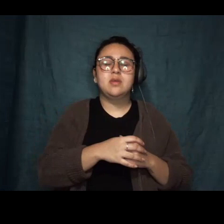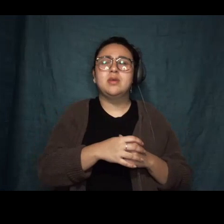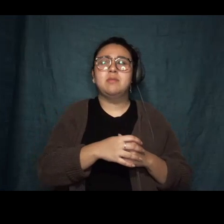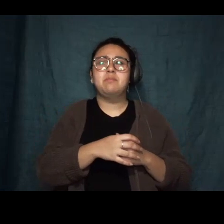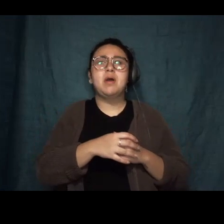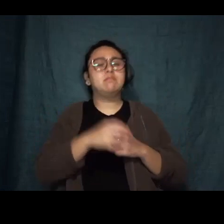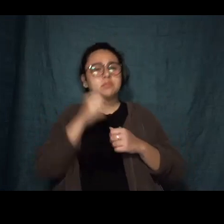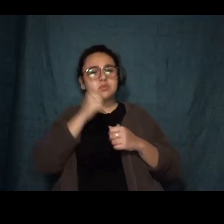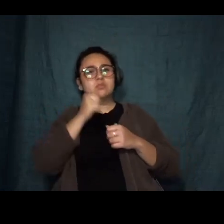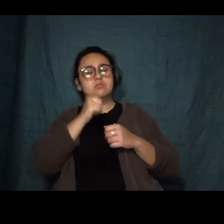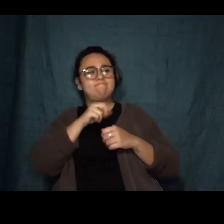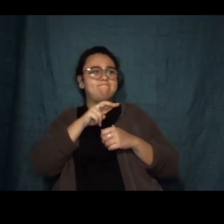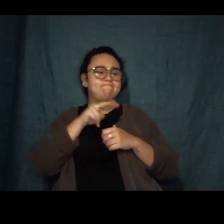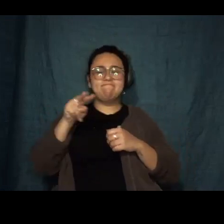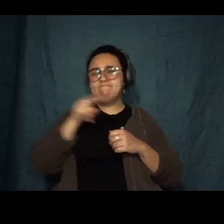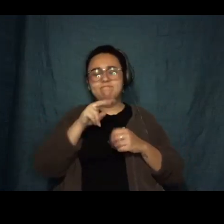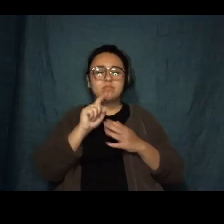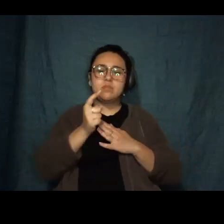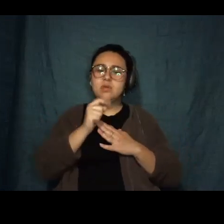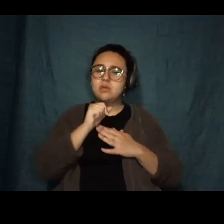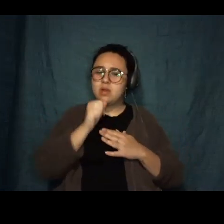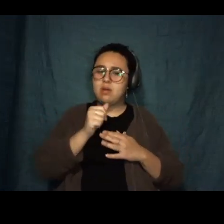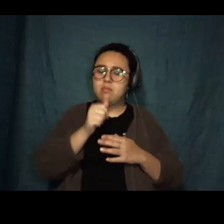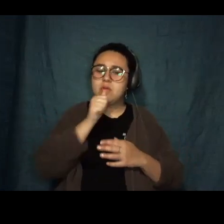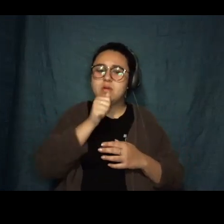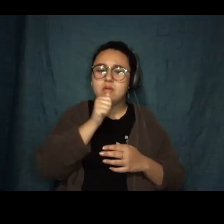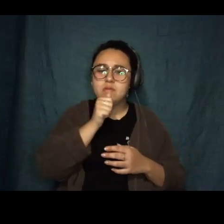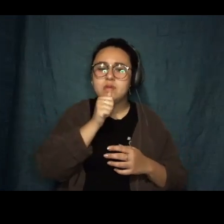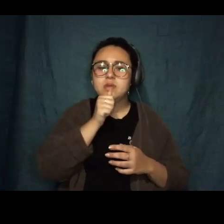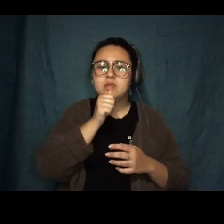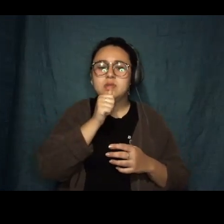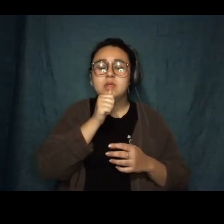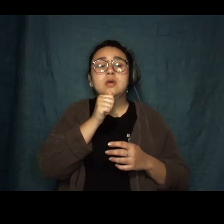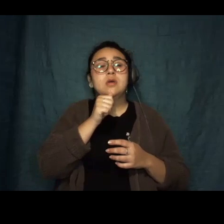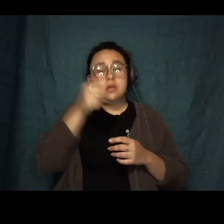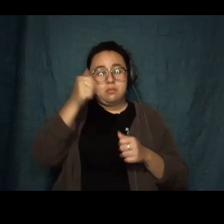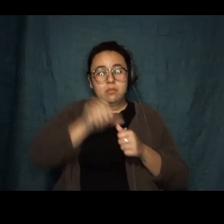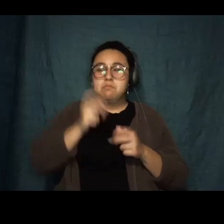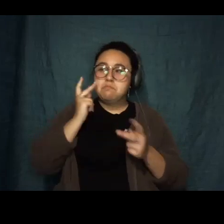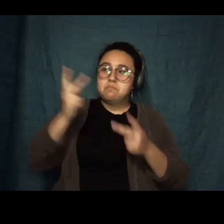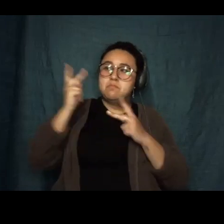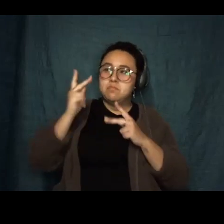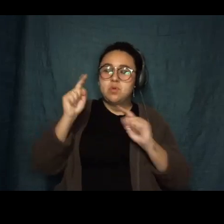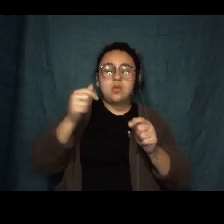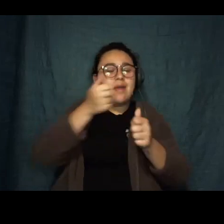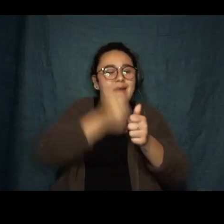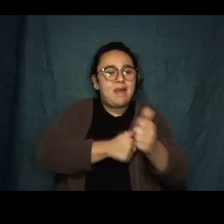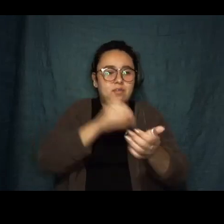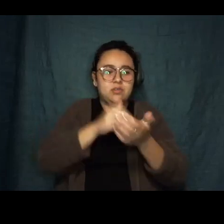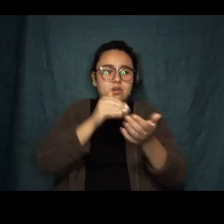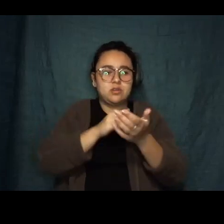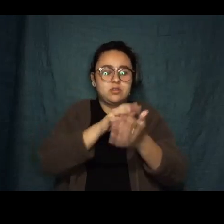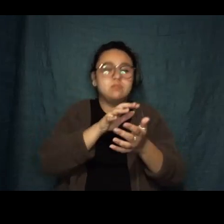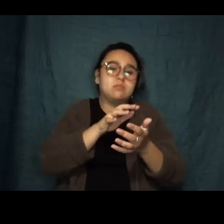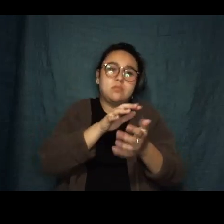In the very beginning, when they'd still thought something could be done, Lyssa had gone to every new doctor's appointment dressed like it would be a photo shoot. She bought clothes she couldn't